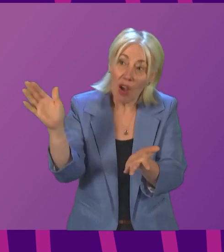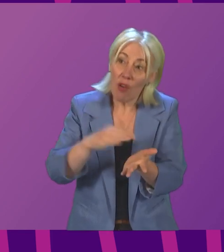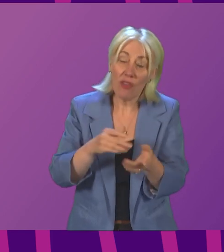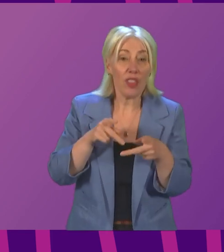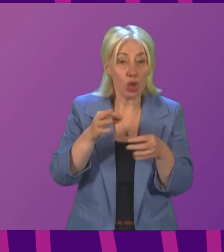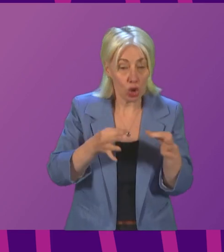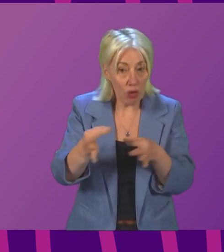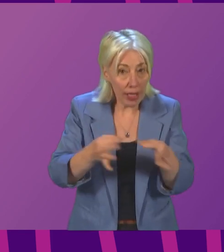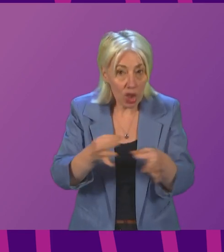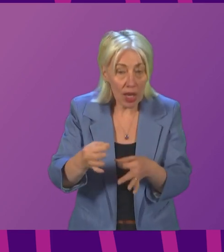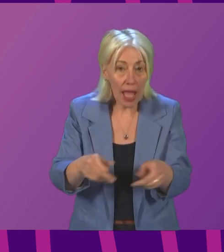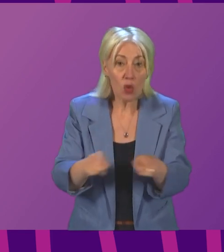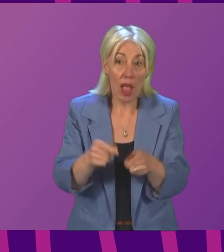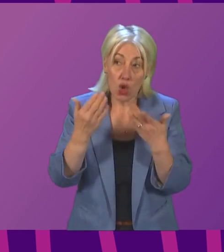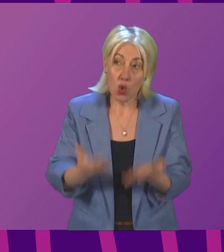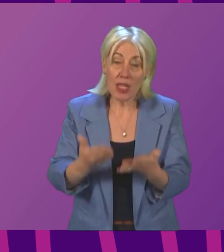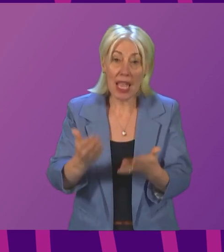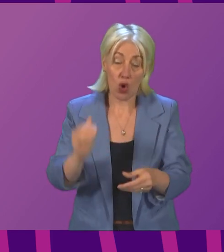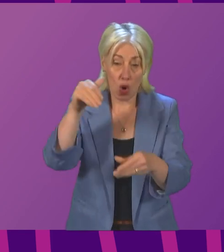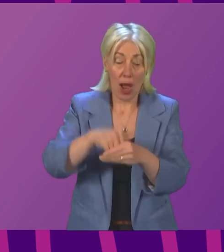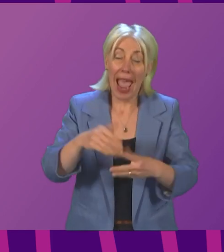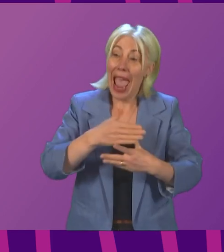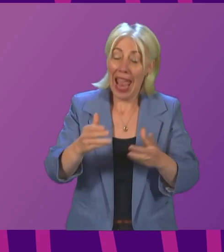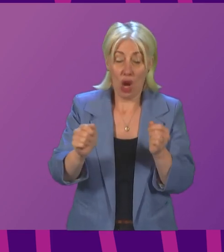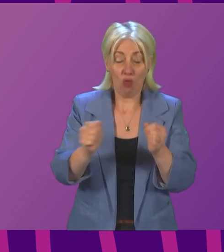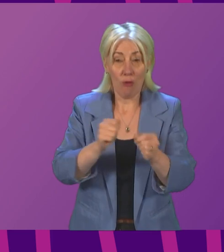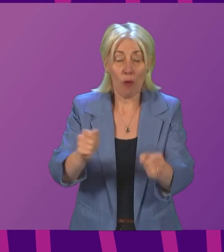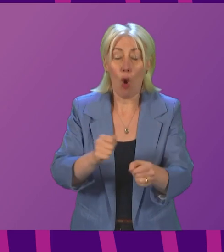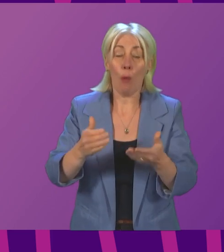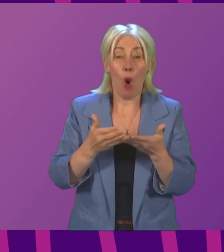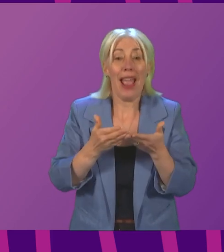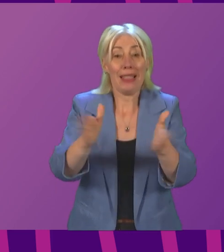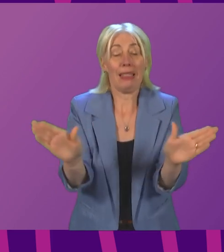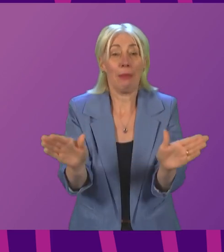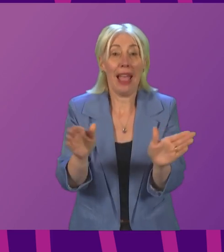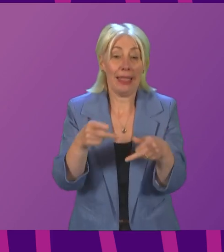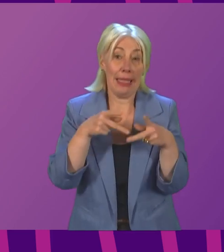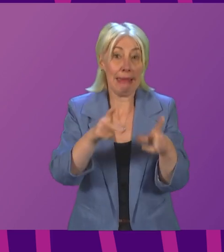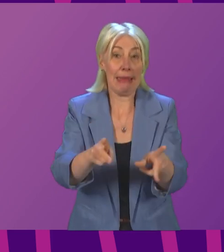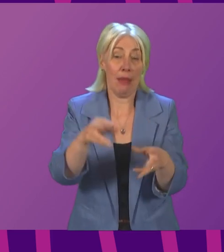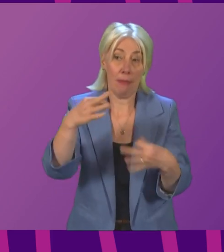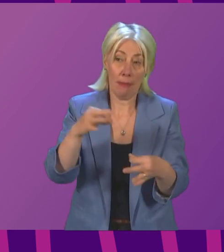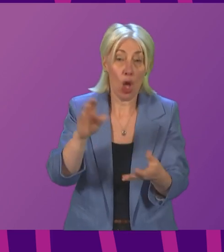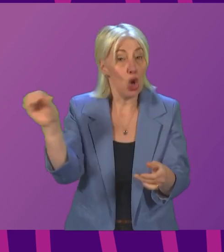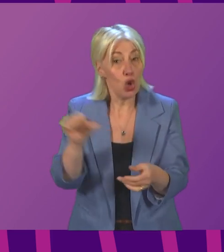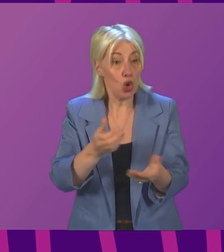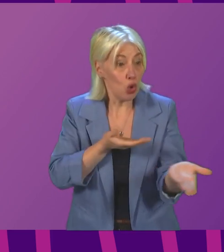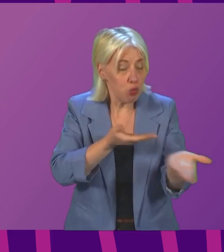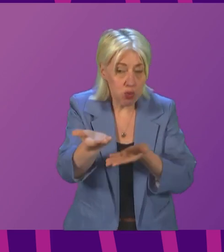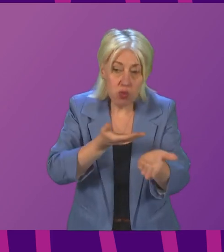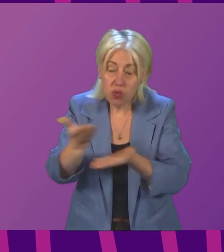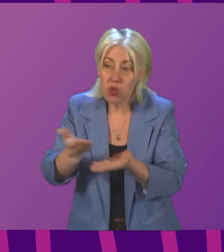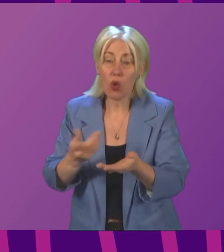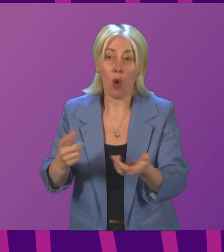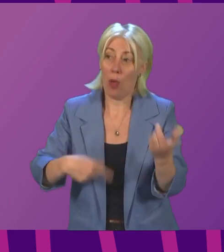to including a negative test in any reformed or expanded scheme, to meaningfully engage with the sectors impacted, to